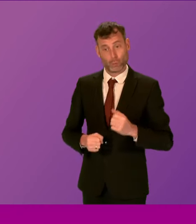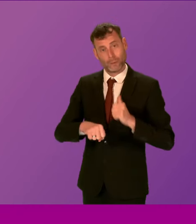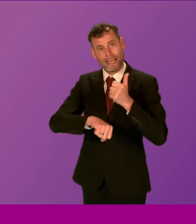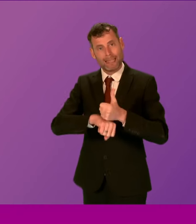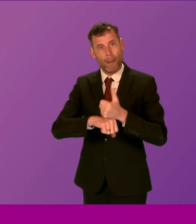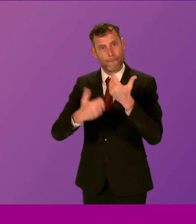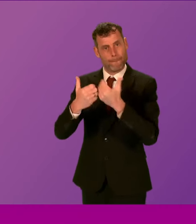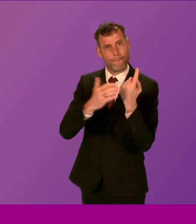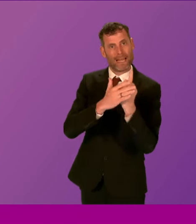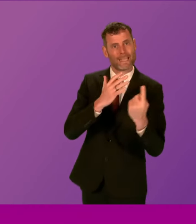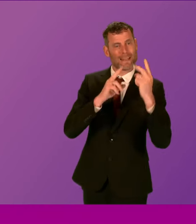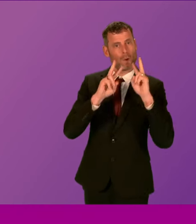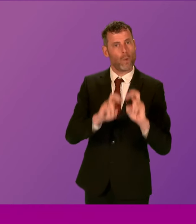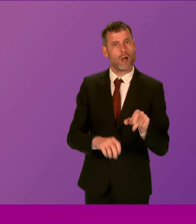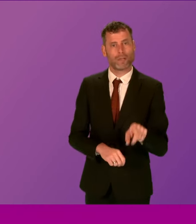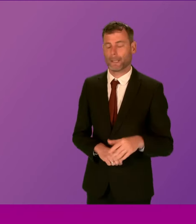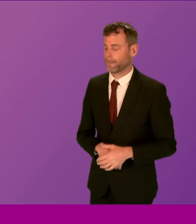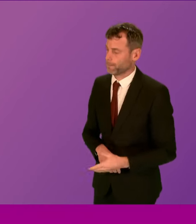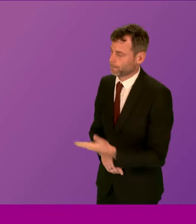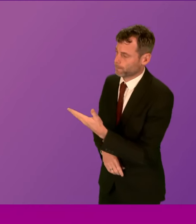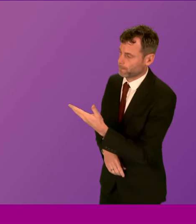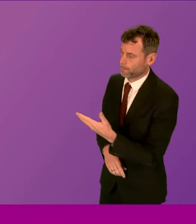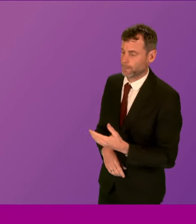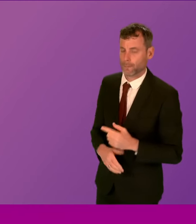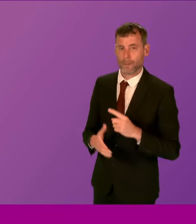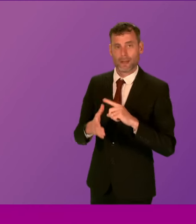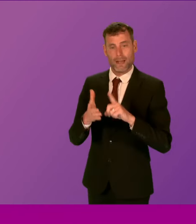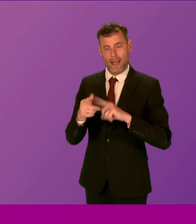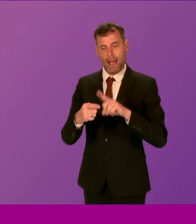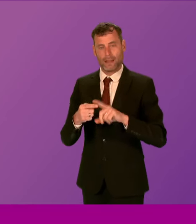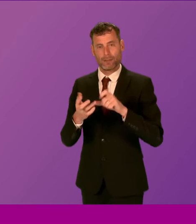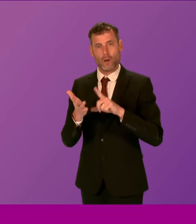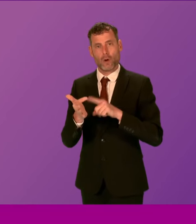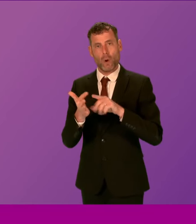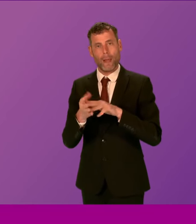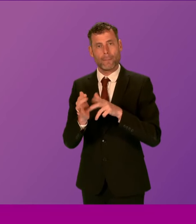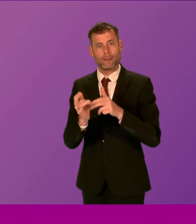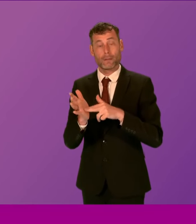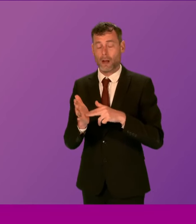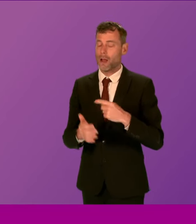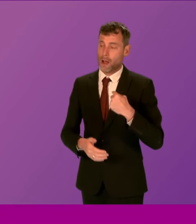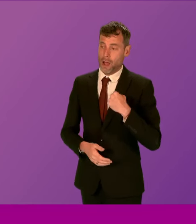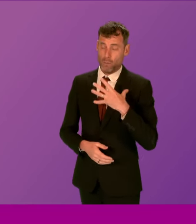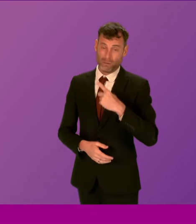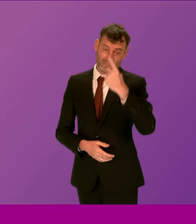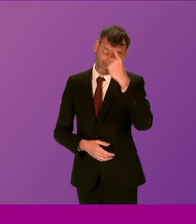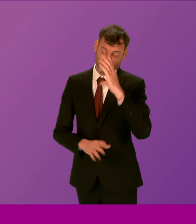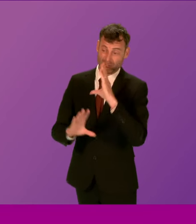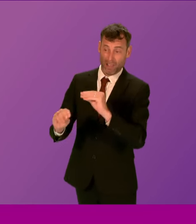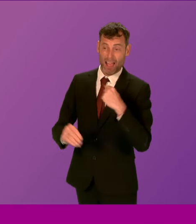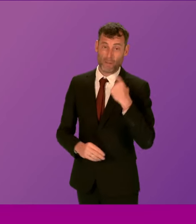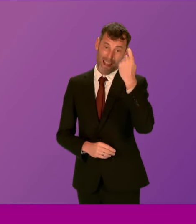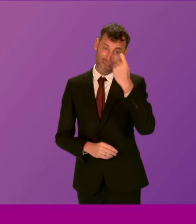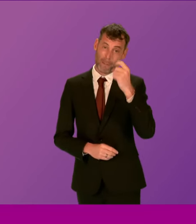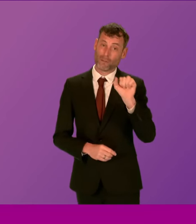Alex Cole-Hamilton. Thank you, presiding officer. May I say that my thoughts today lie with Emma Caldwell's family, and the discussion we've heard just now,